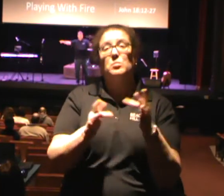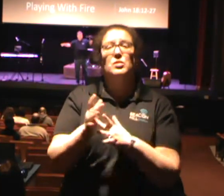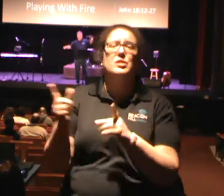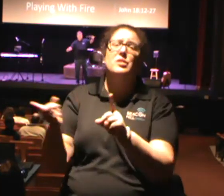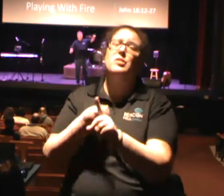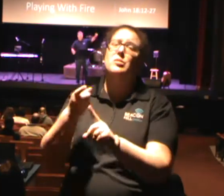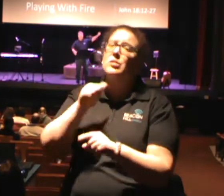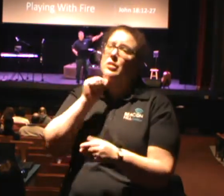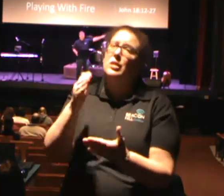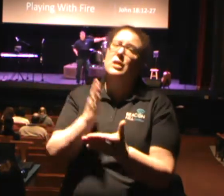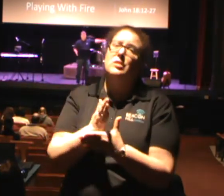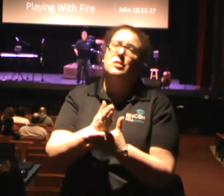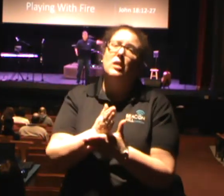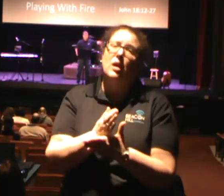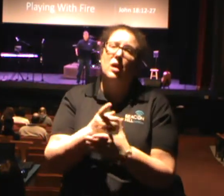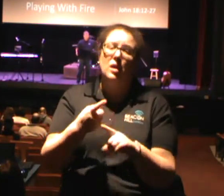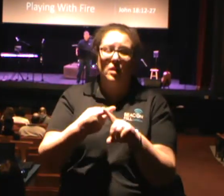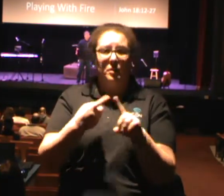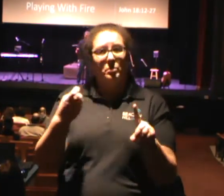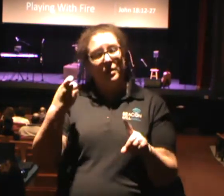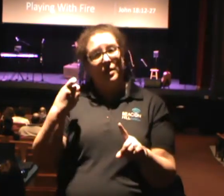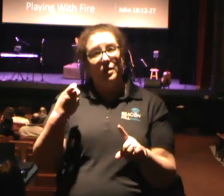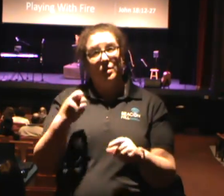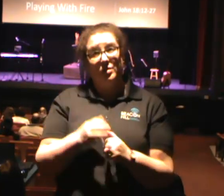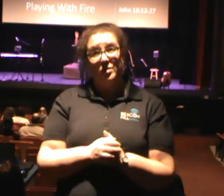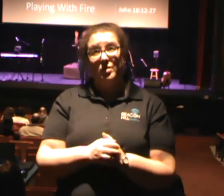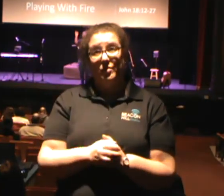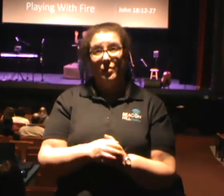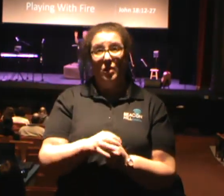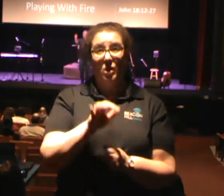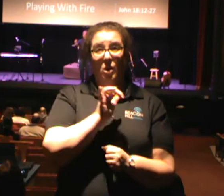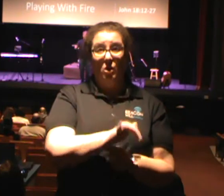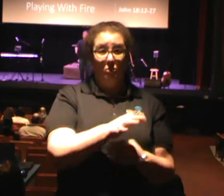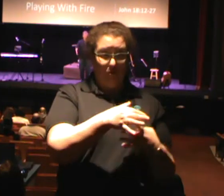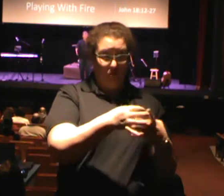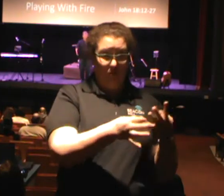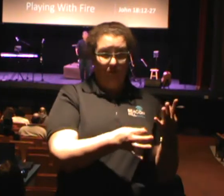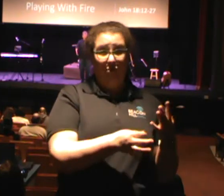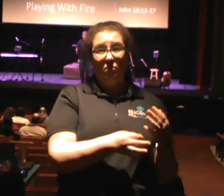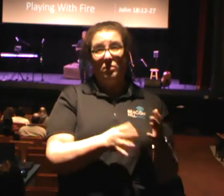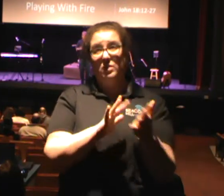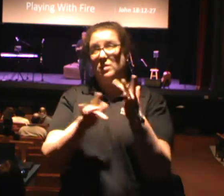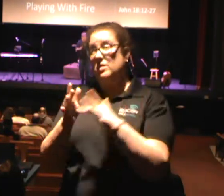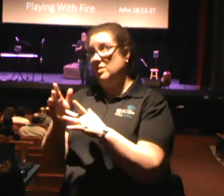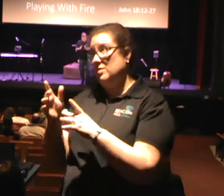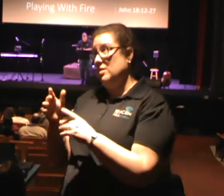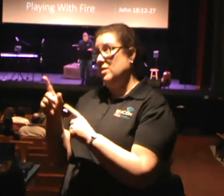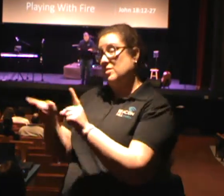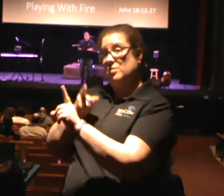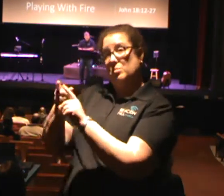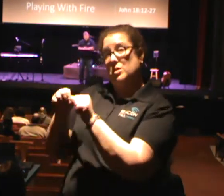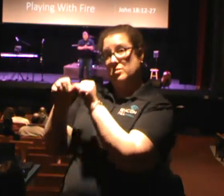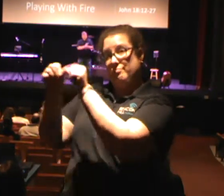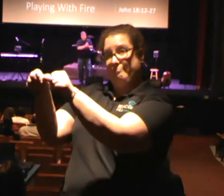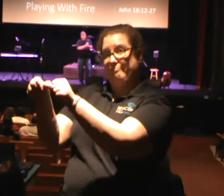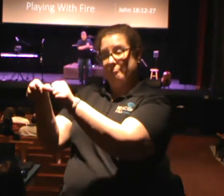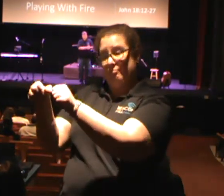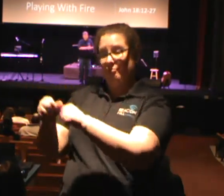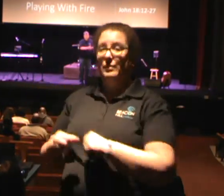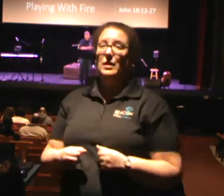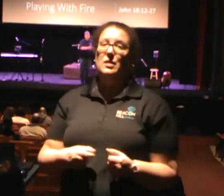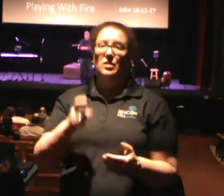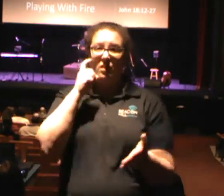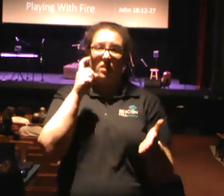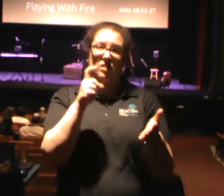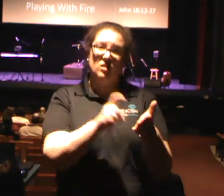stop just because you're going backwards. Jesus is going to continue on with His mission. So I want us to see through this